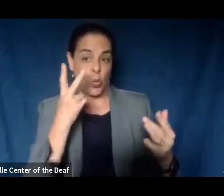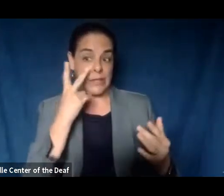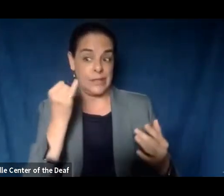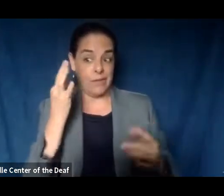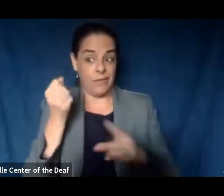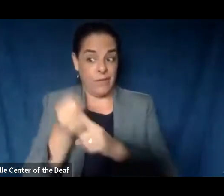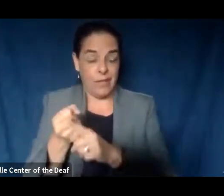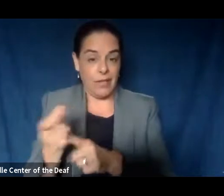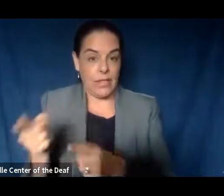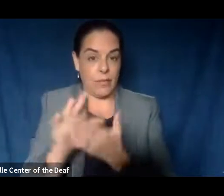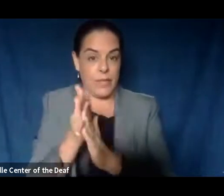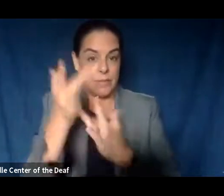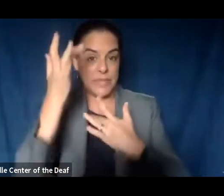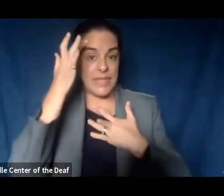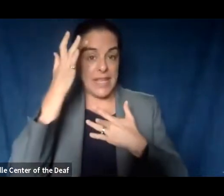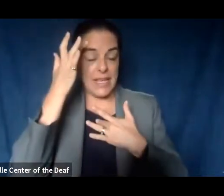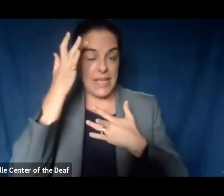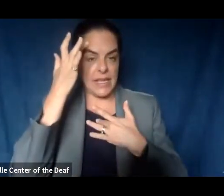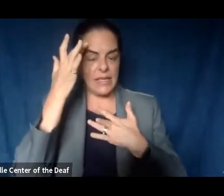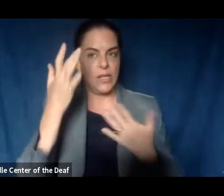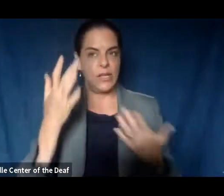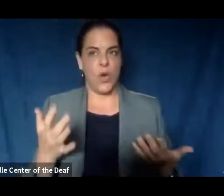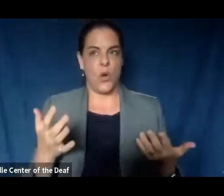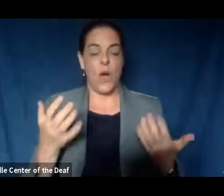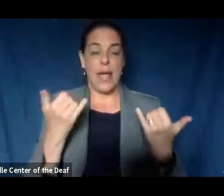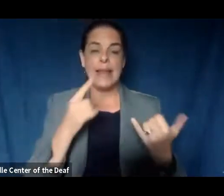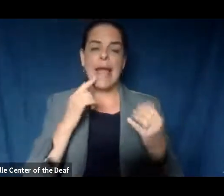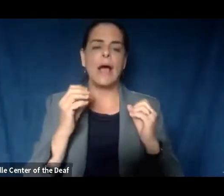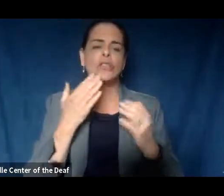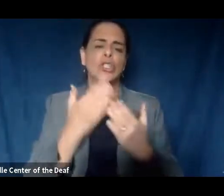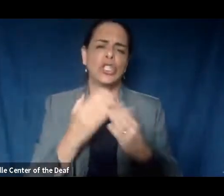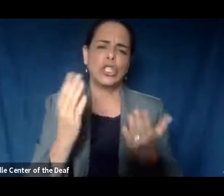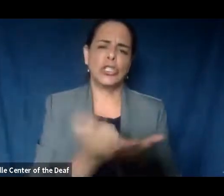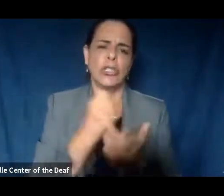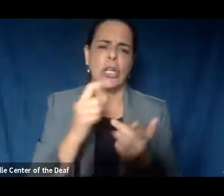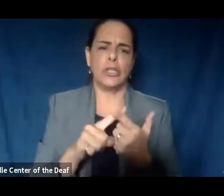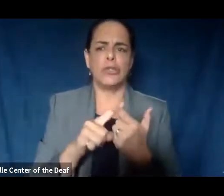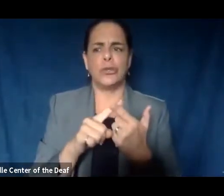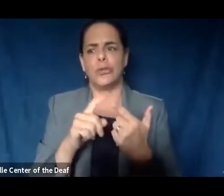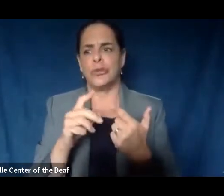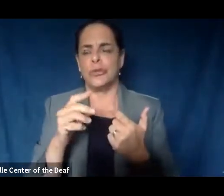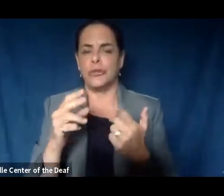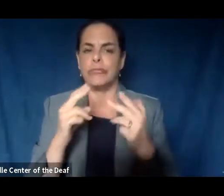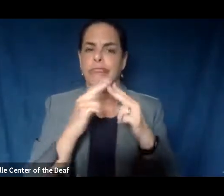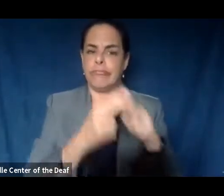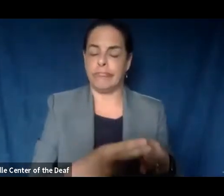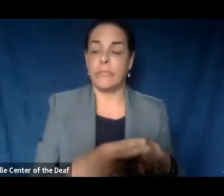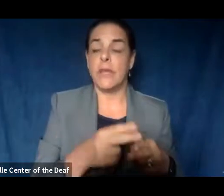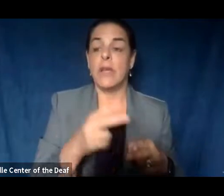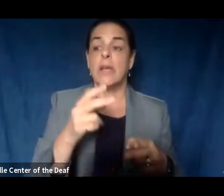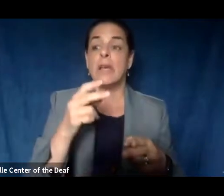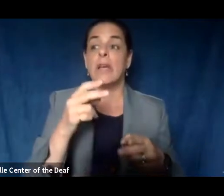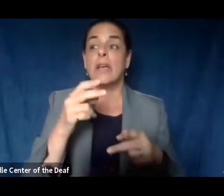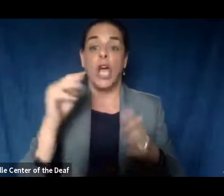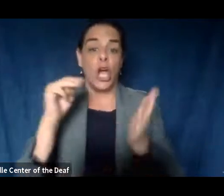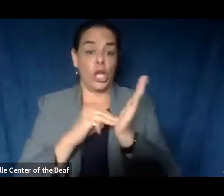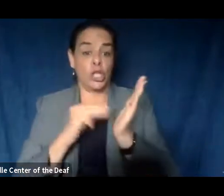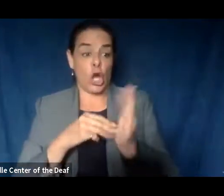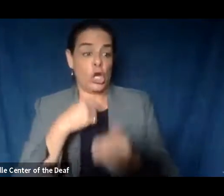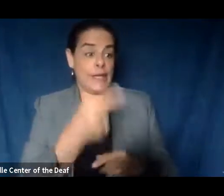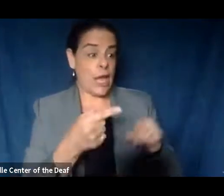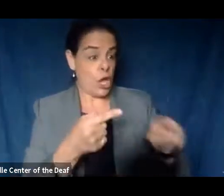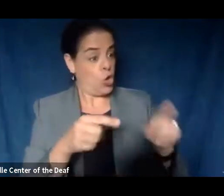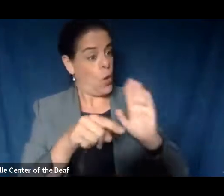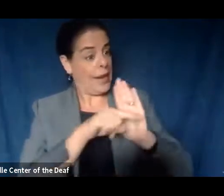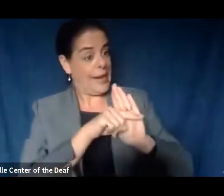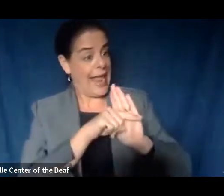sick. So I think this is an opportunity to bring something up. People are being told by doctors that if they get a test and it's negative, they can